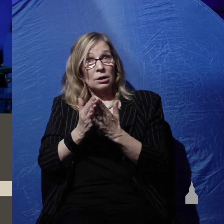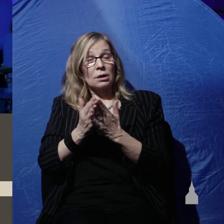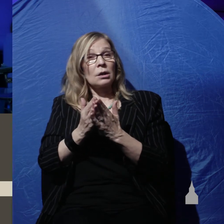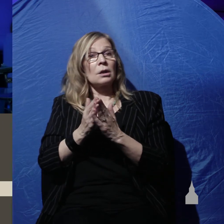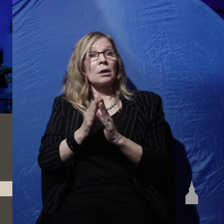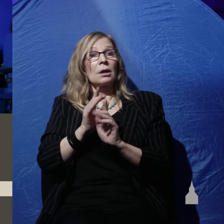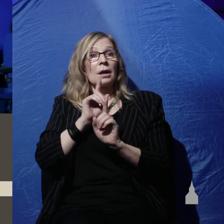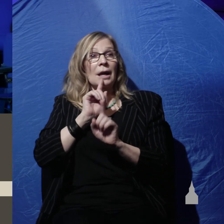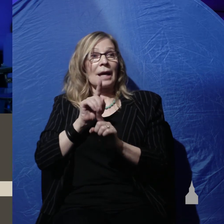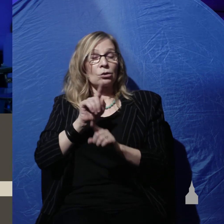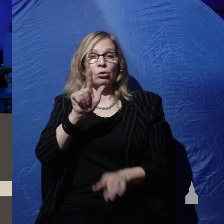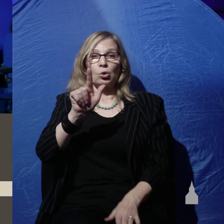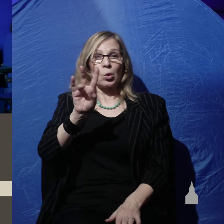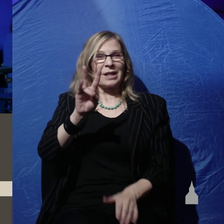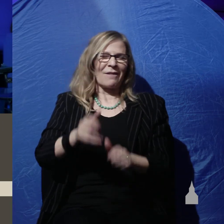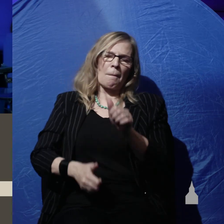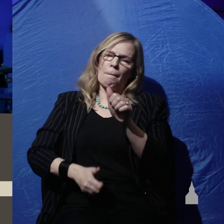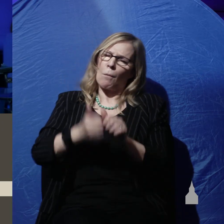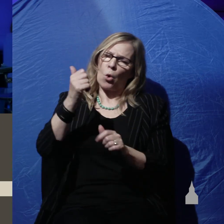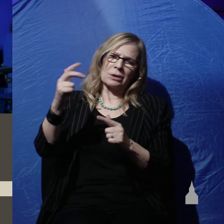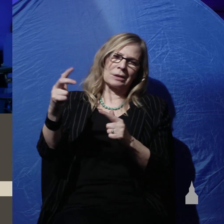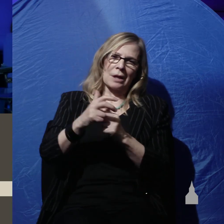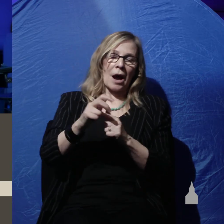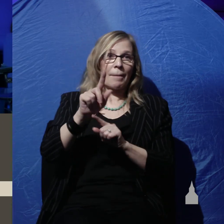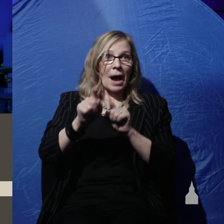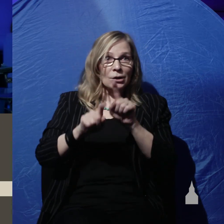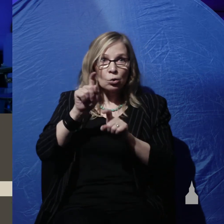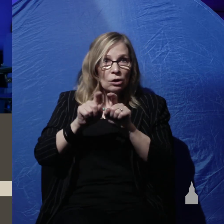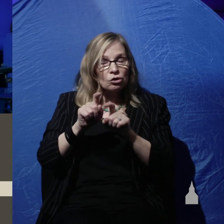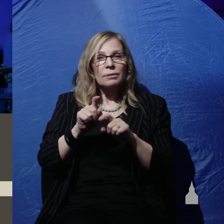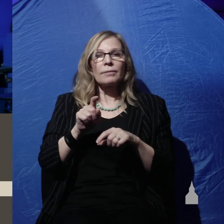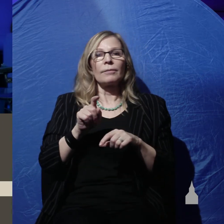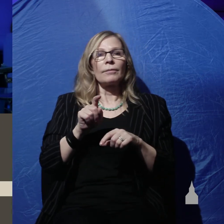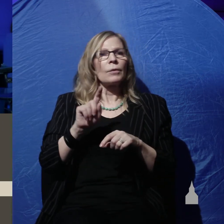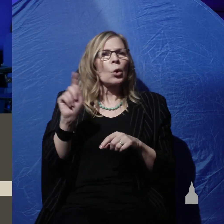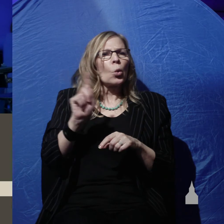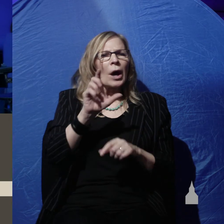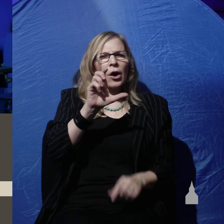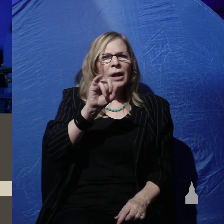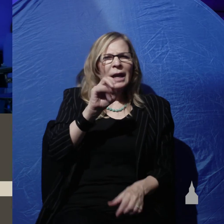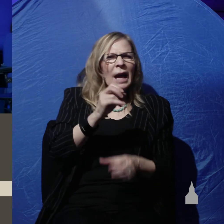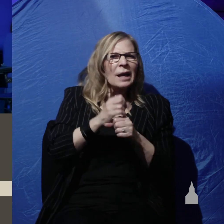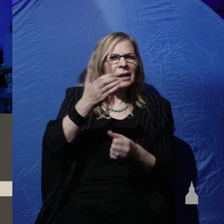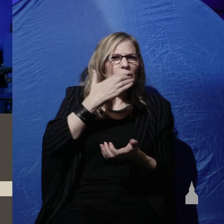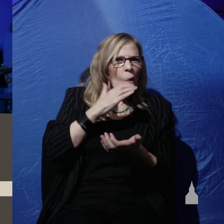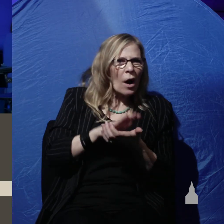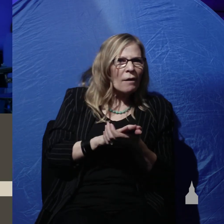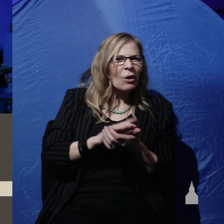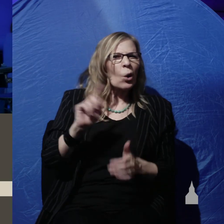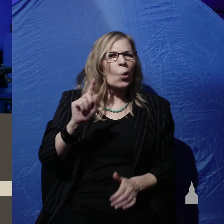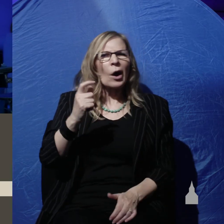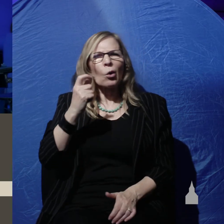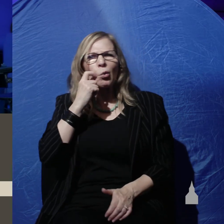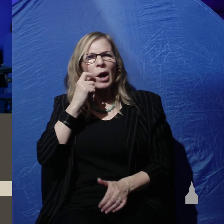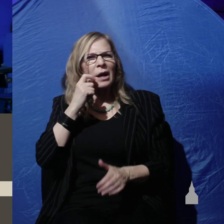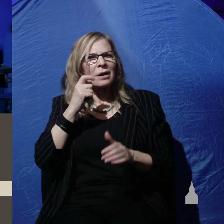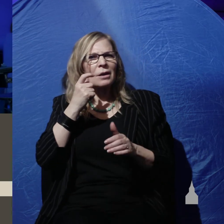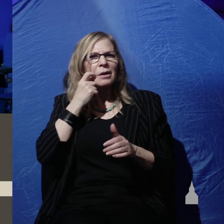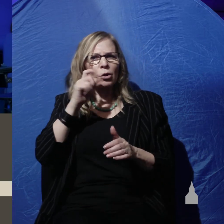the 27 most asked questions where did Cain get his wife where'd the so-called races come from there's only one race but where